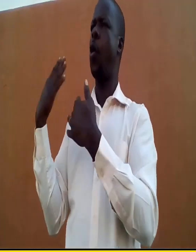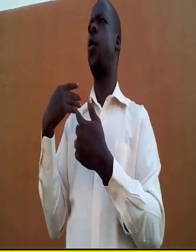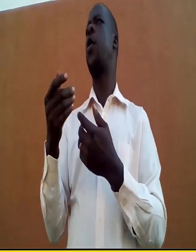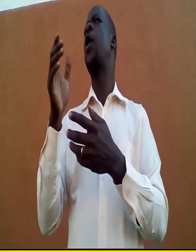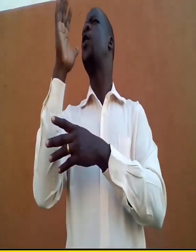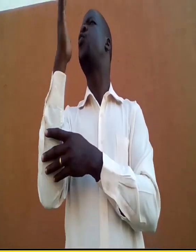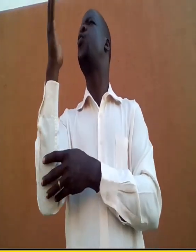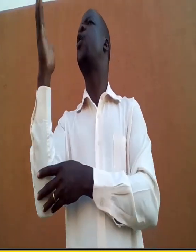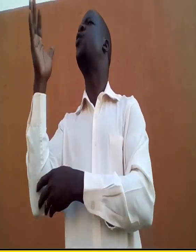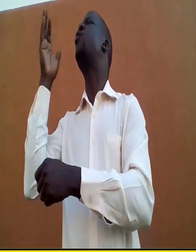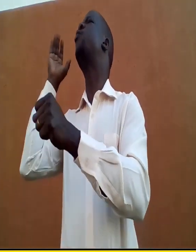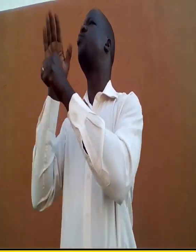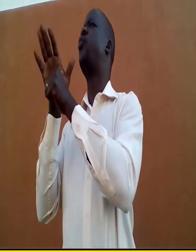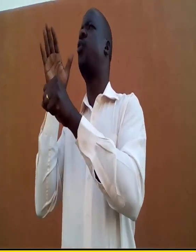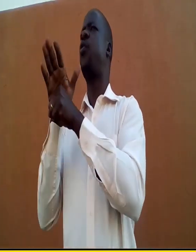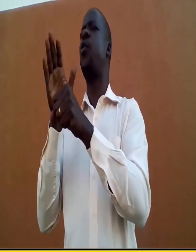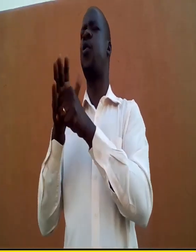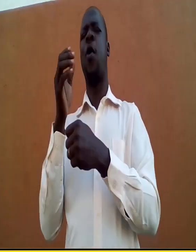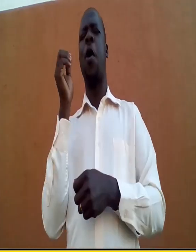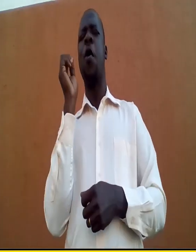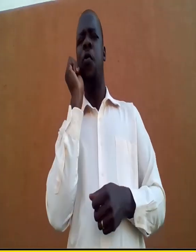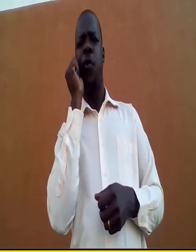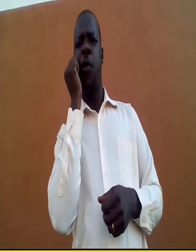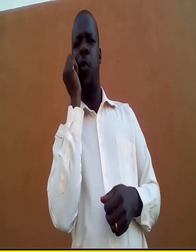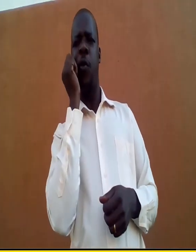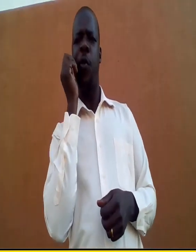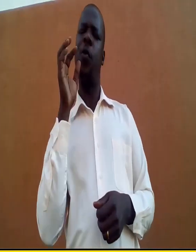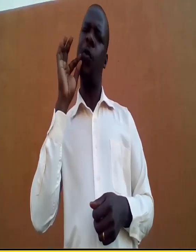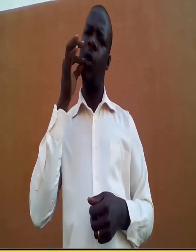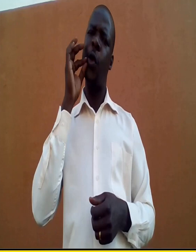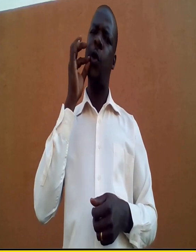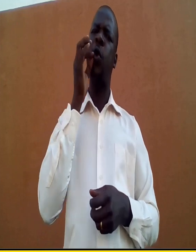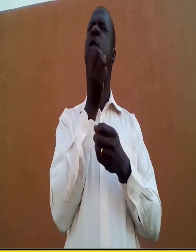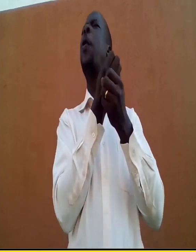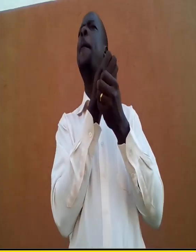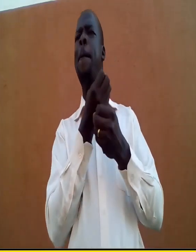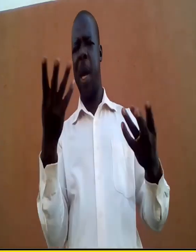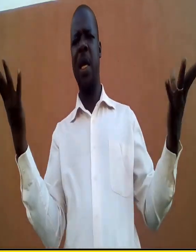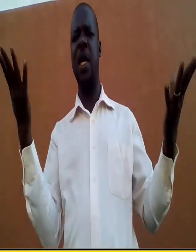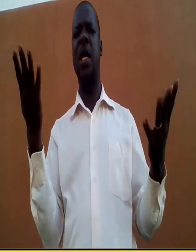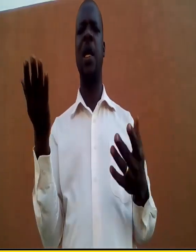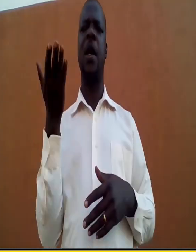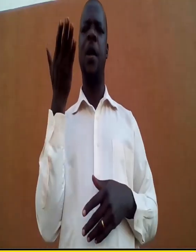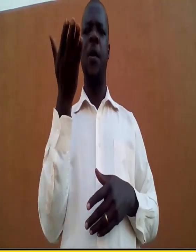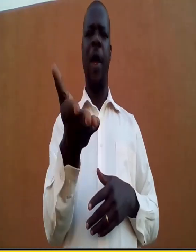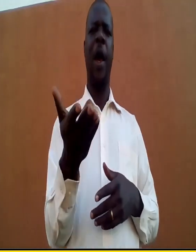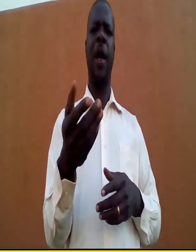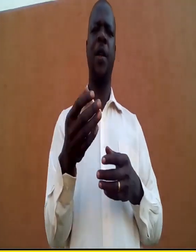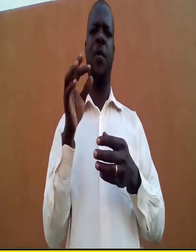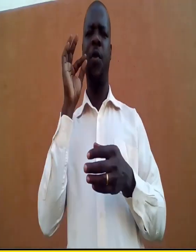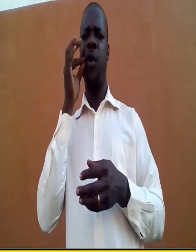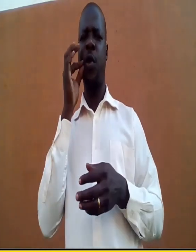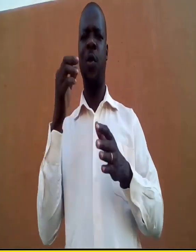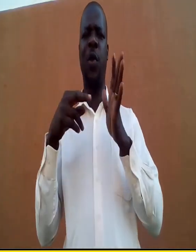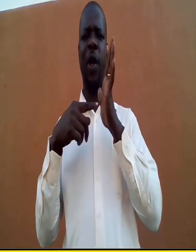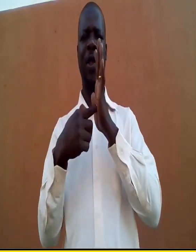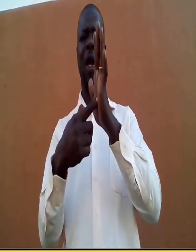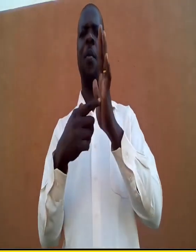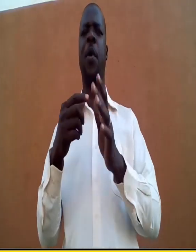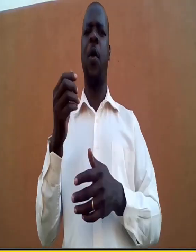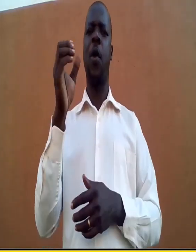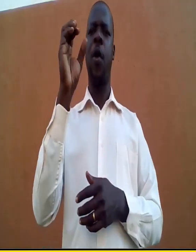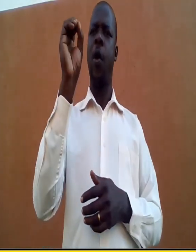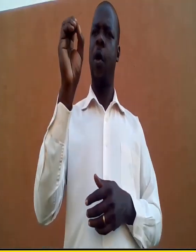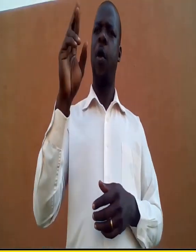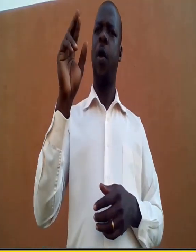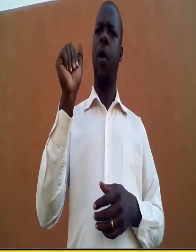Long ago, we had very many forests. The fruits were many